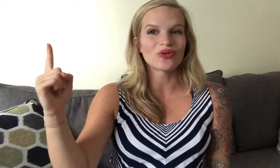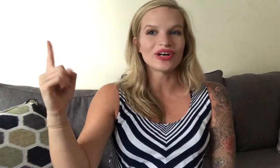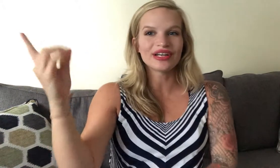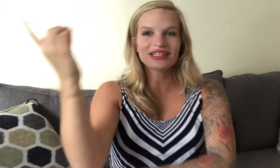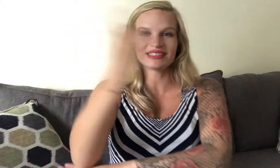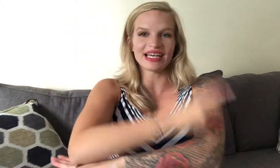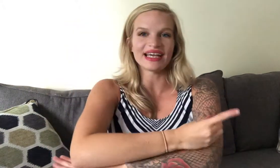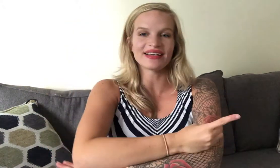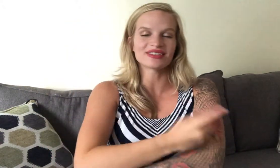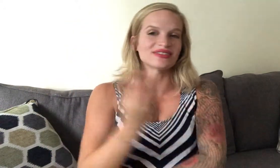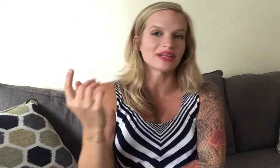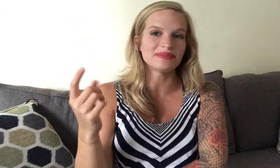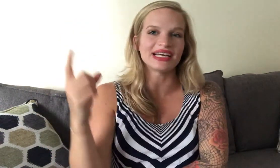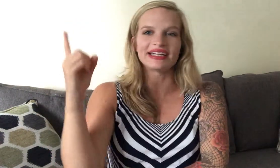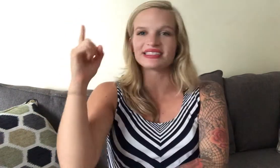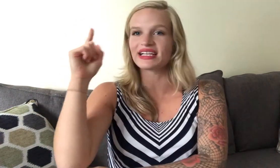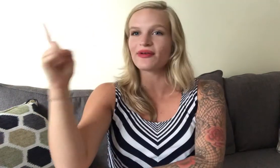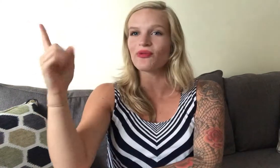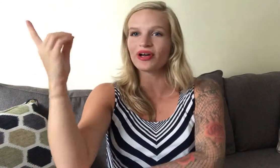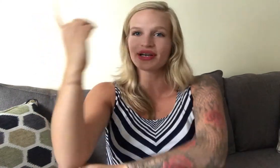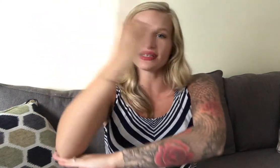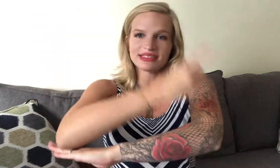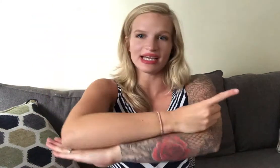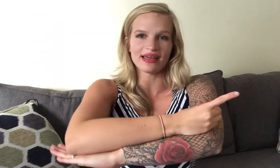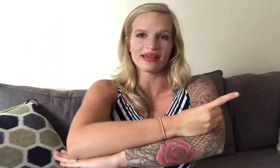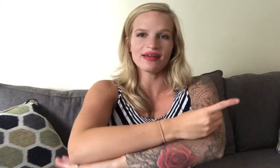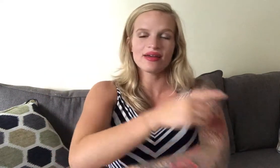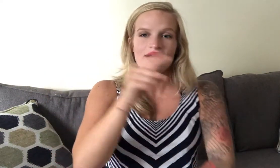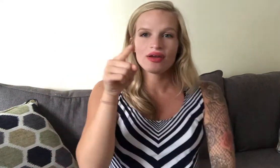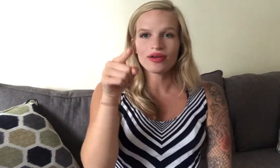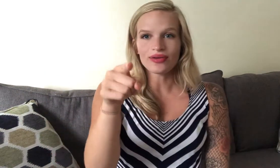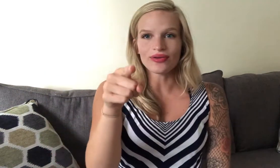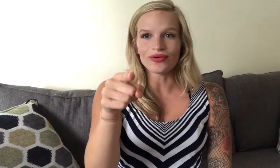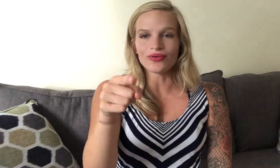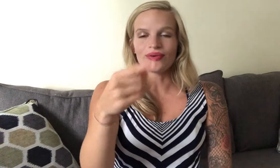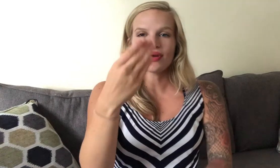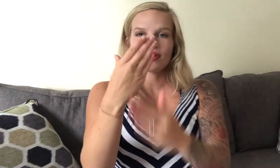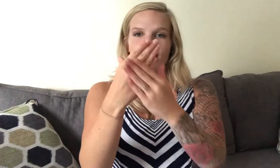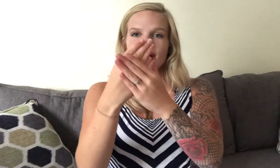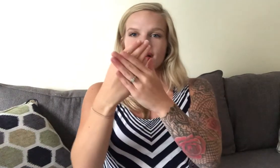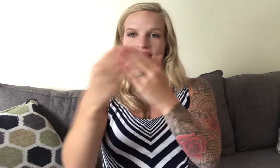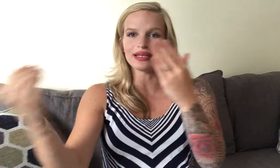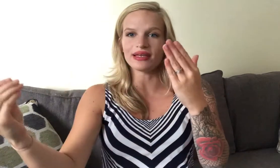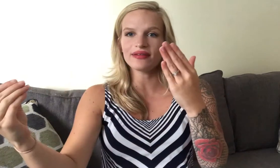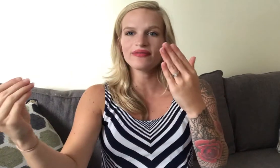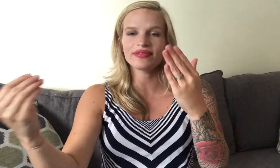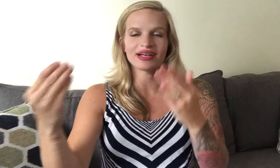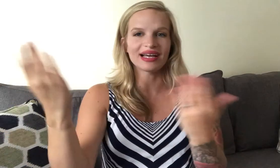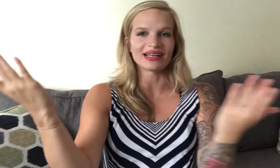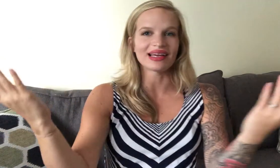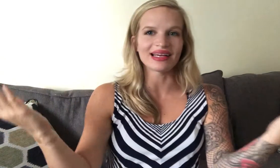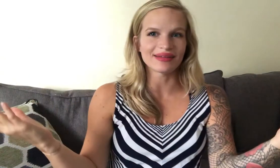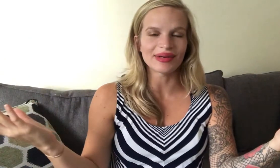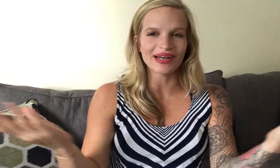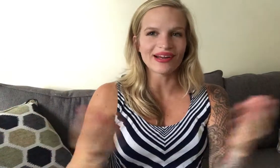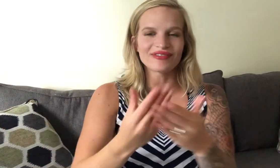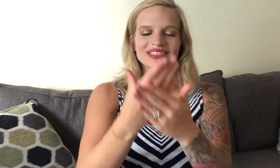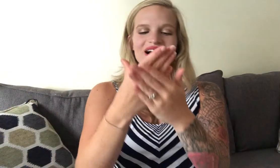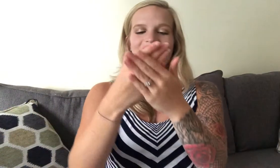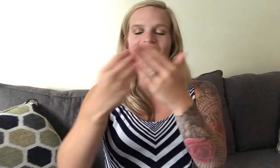one day so someday I just signed one day you leave again like in the beginning of the song